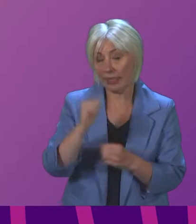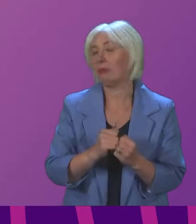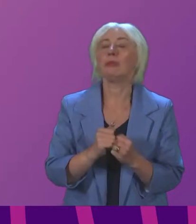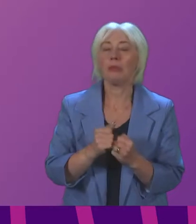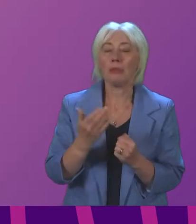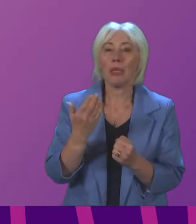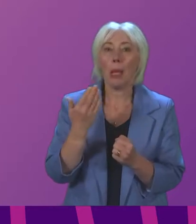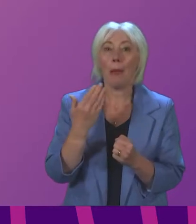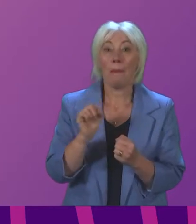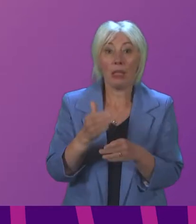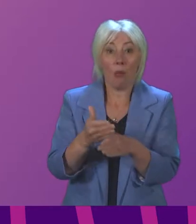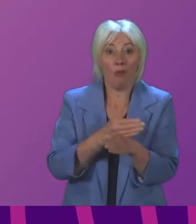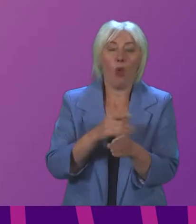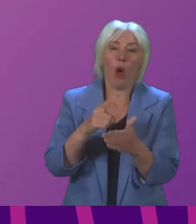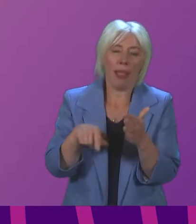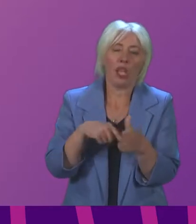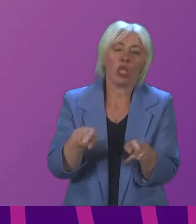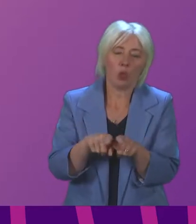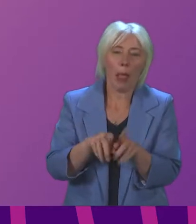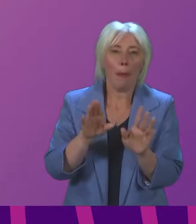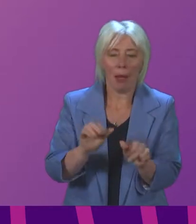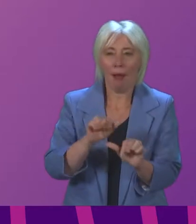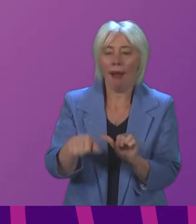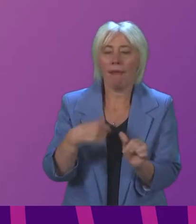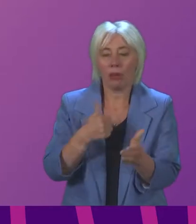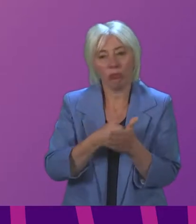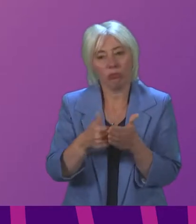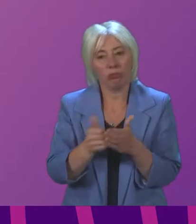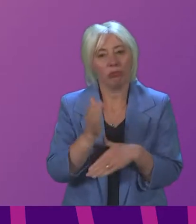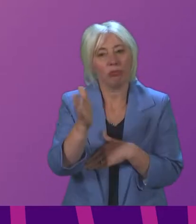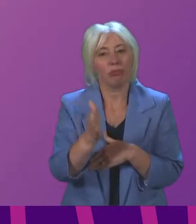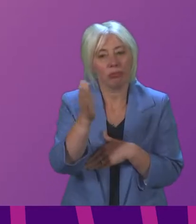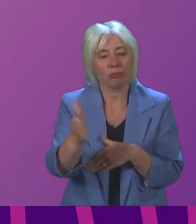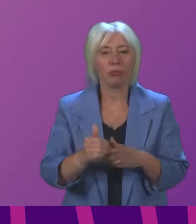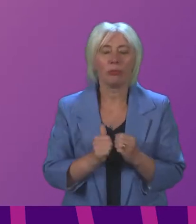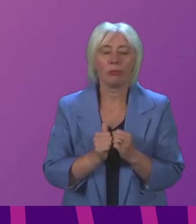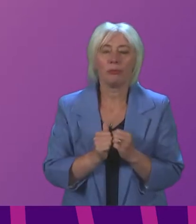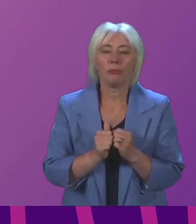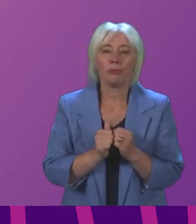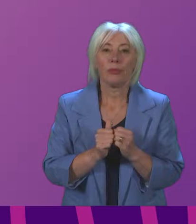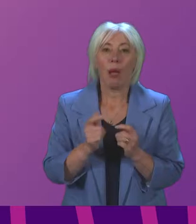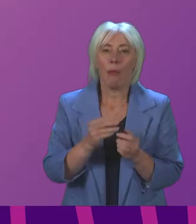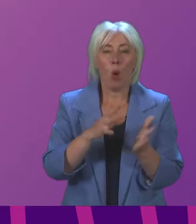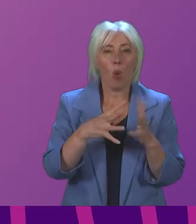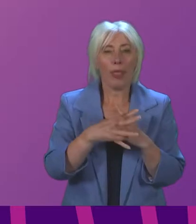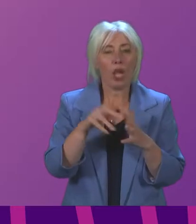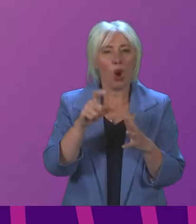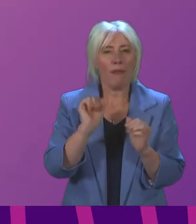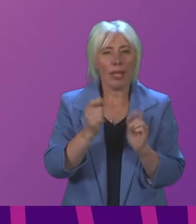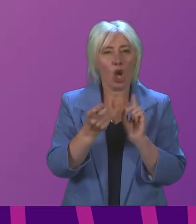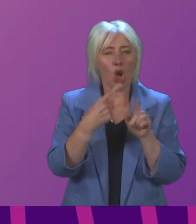some occasions prior to the election as well but I do agree with the comments made by Willie Coffey